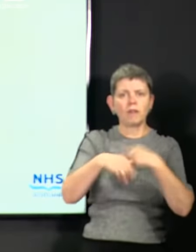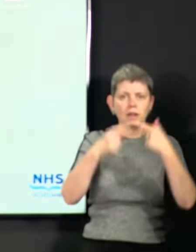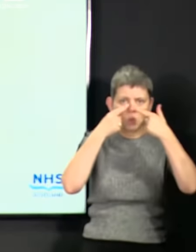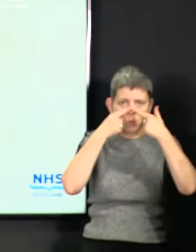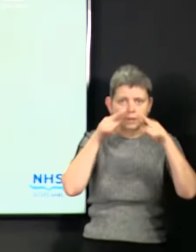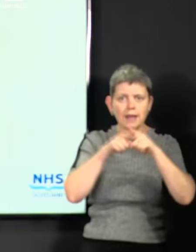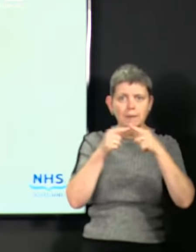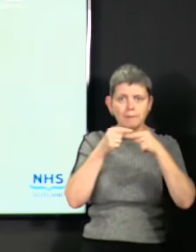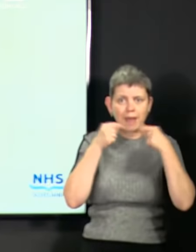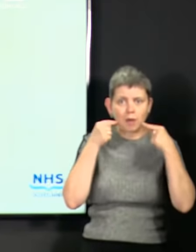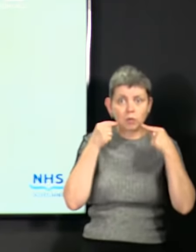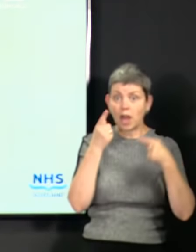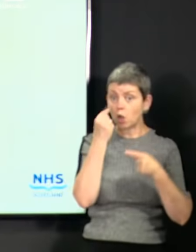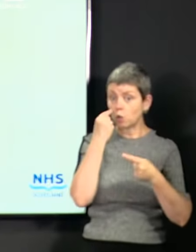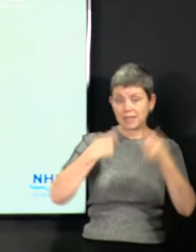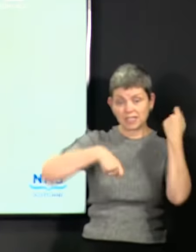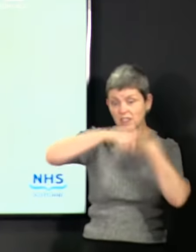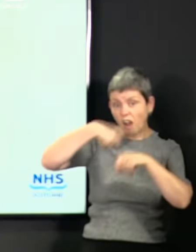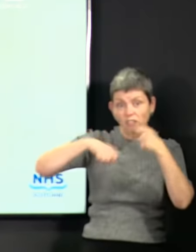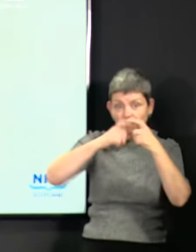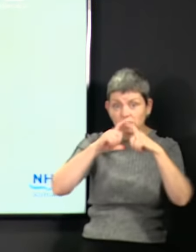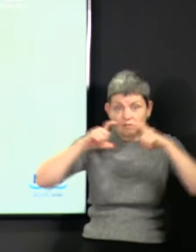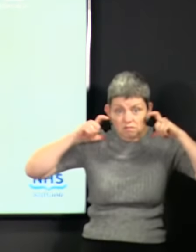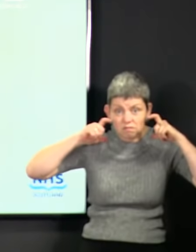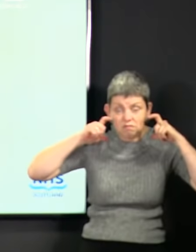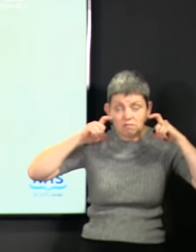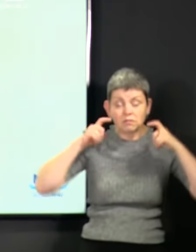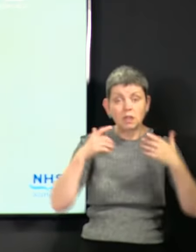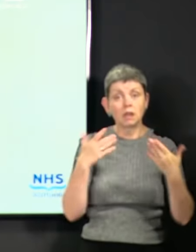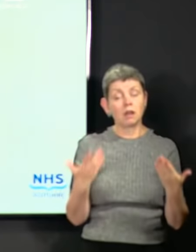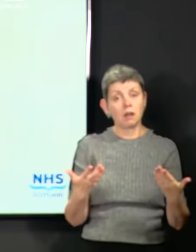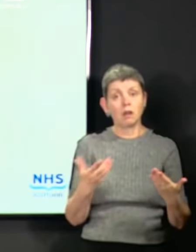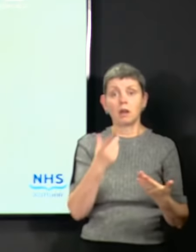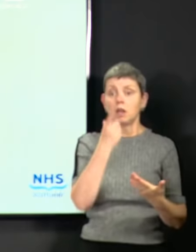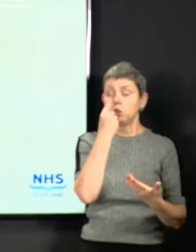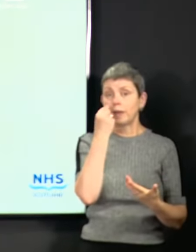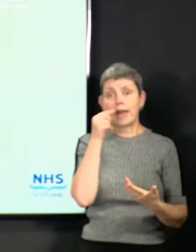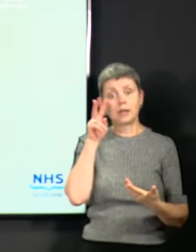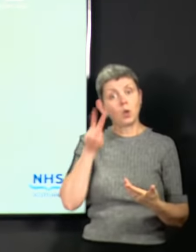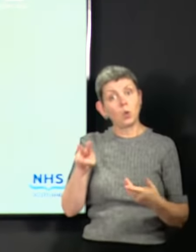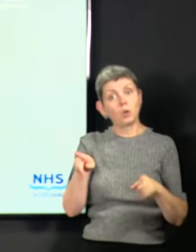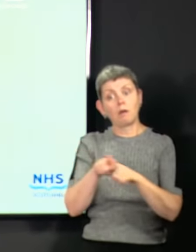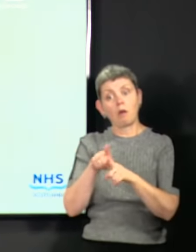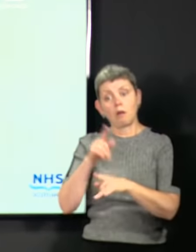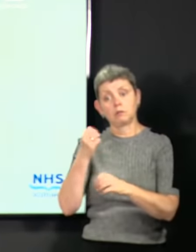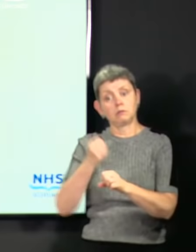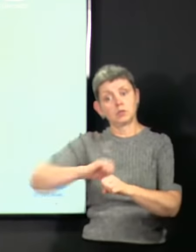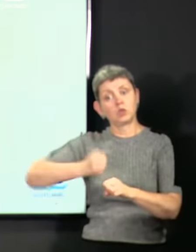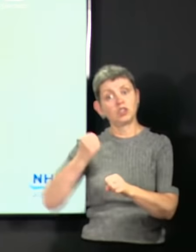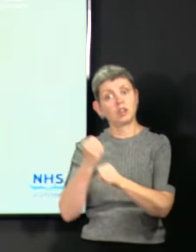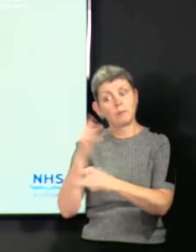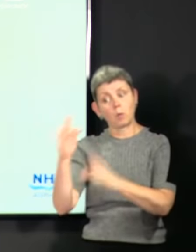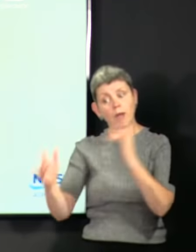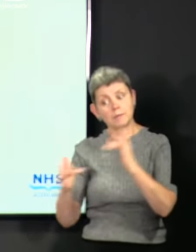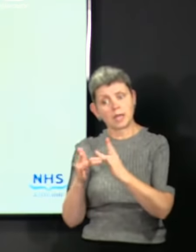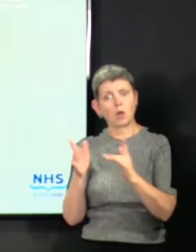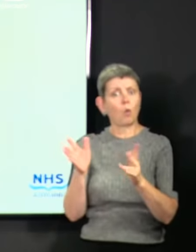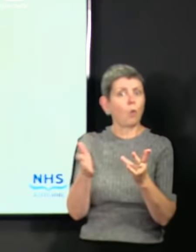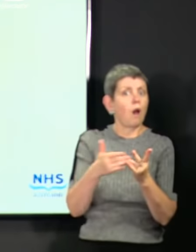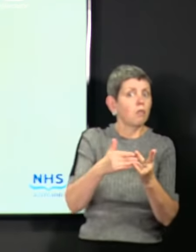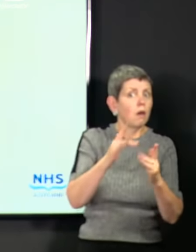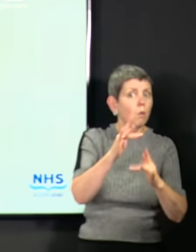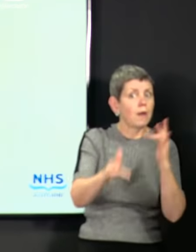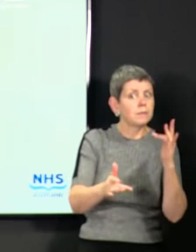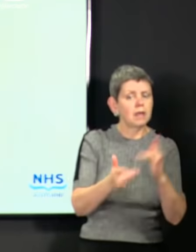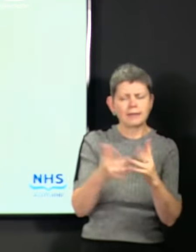something else that you have available. You may want to look online at the government's website or other websites about how to make one from the remnants